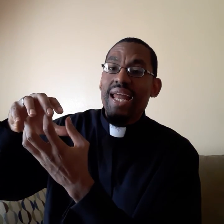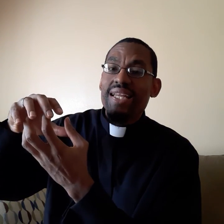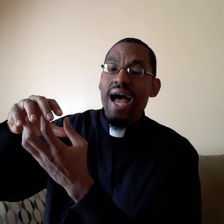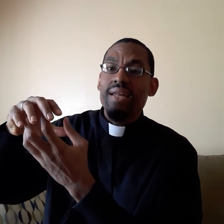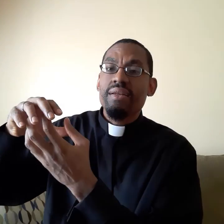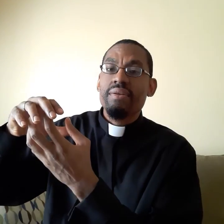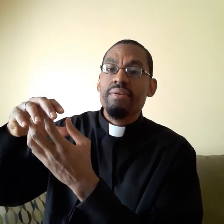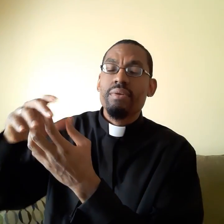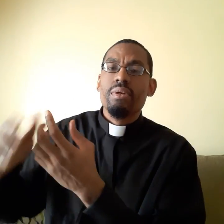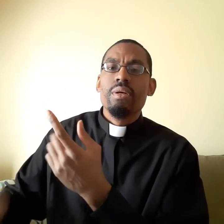like that